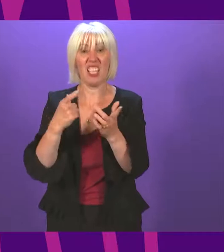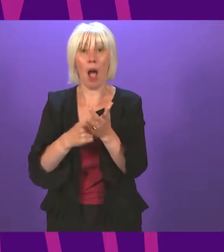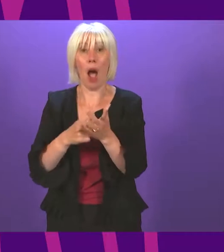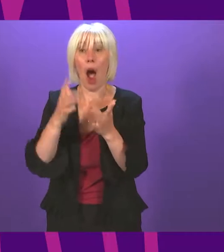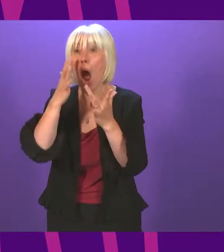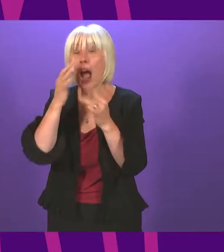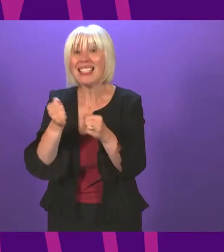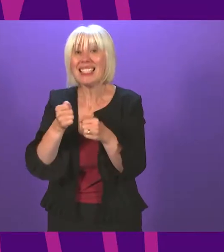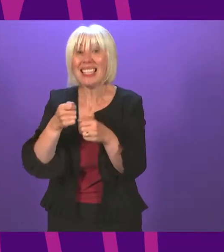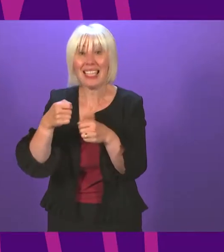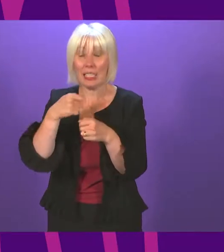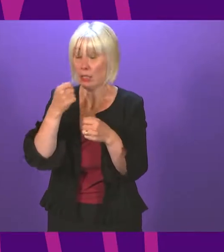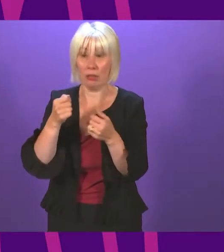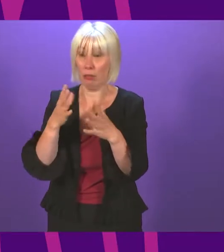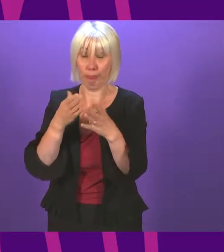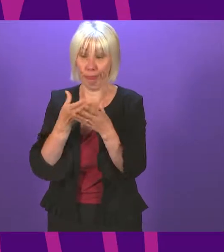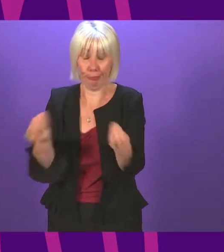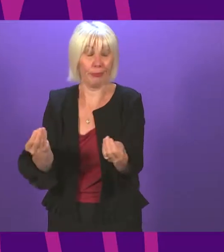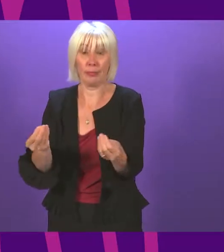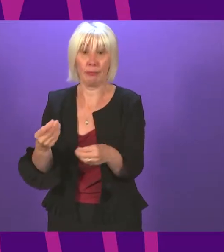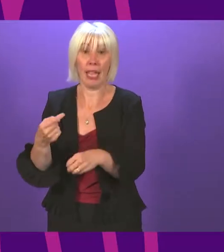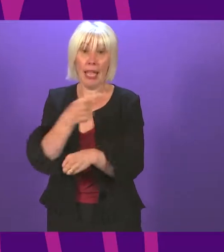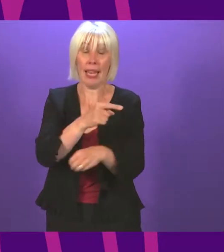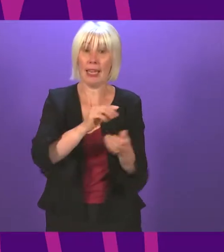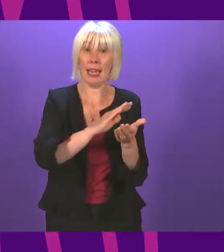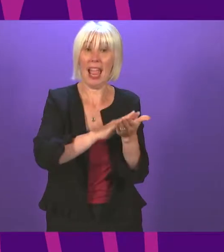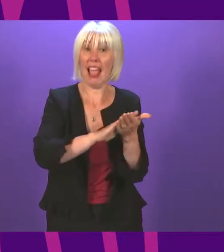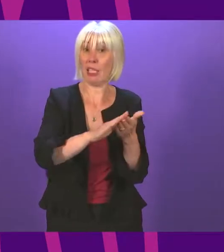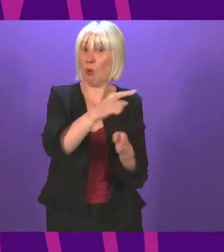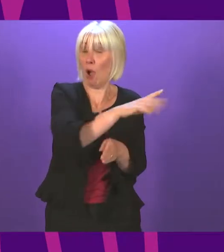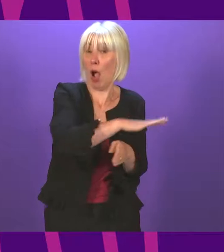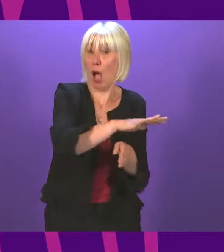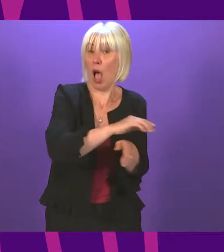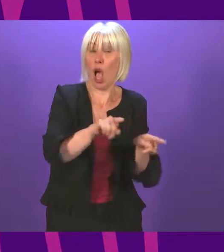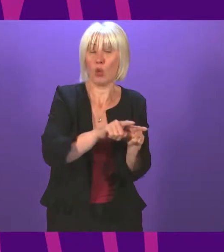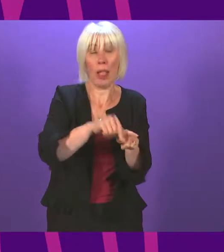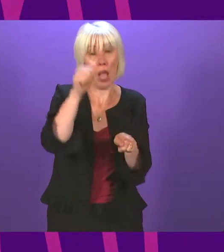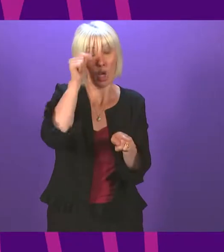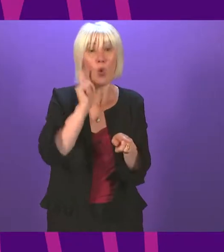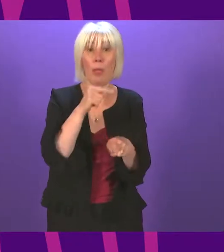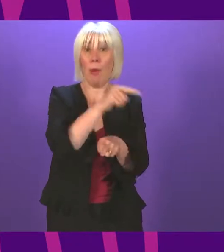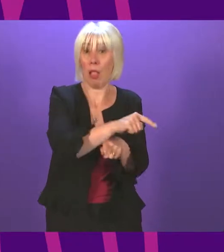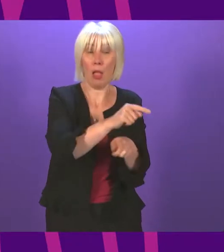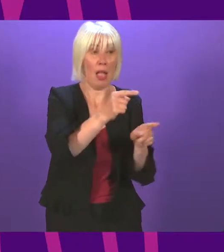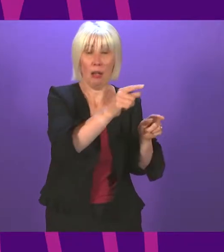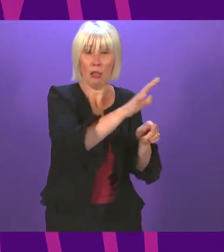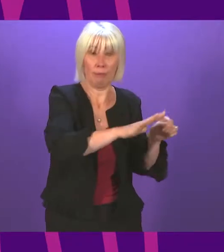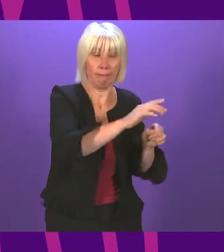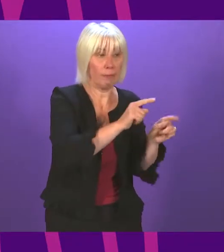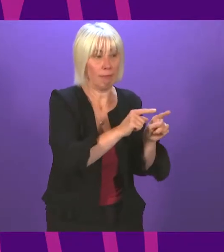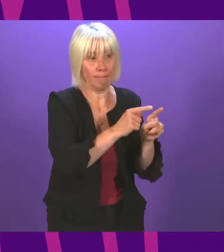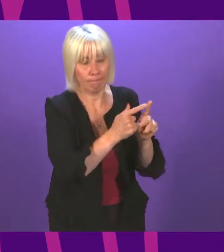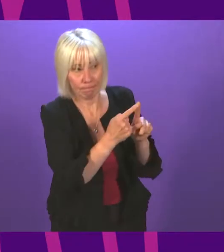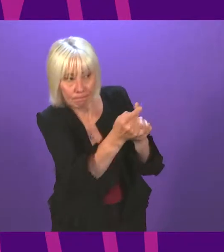end in Helensburgh due to the surge of cases. And I know people today from Greenock were being sent to Helensburgh or Irvine